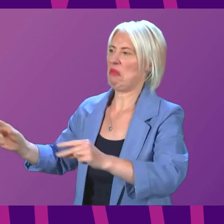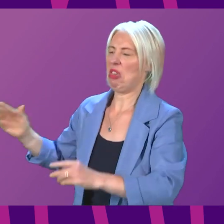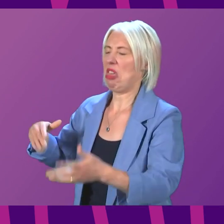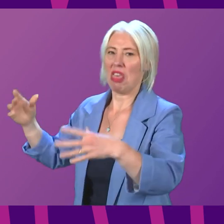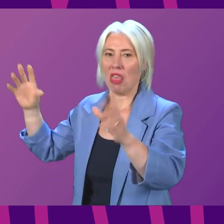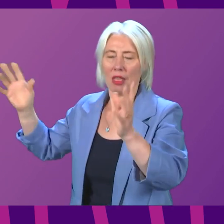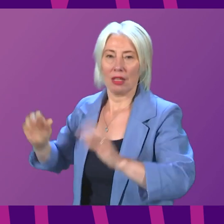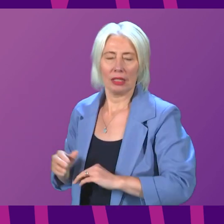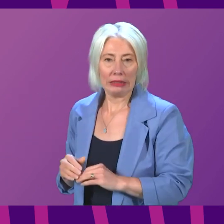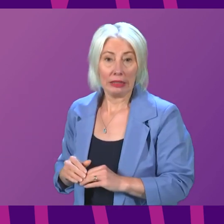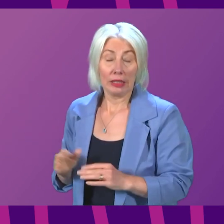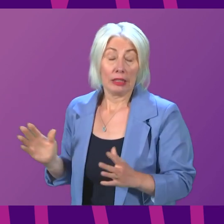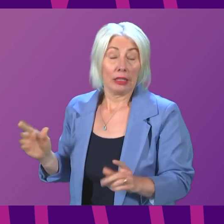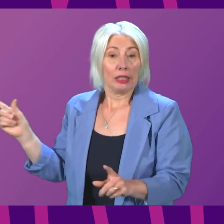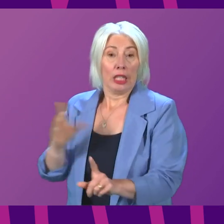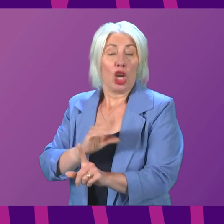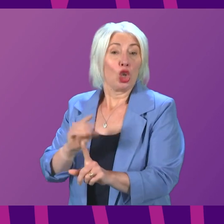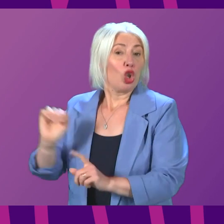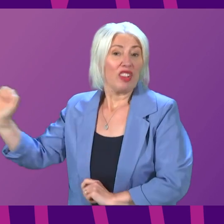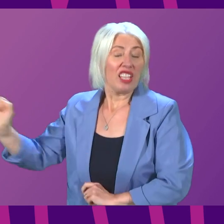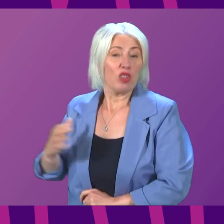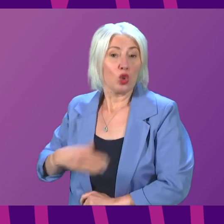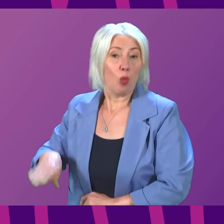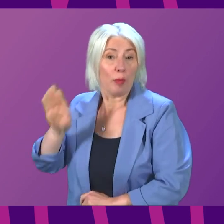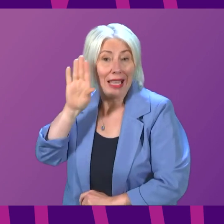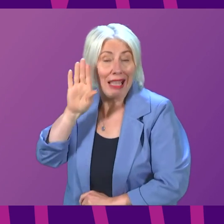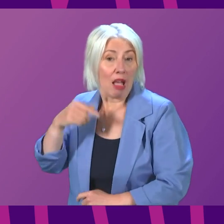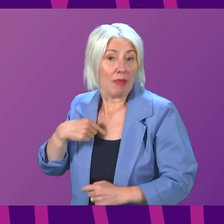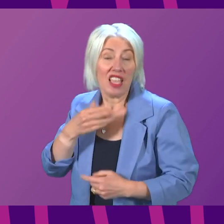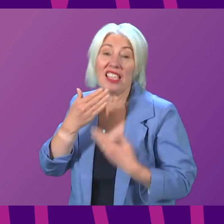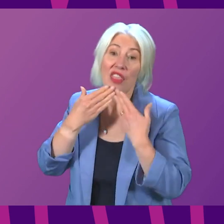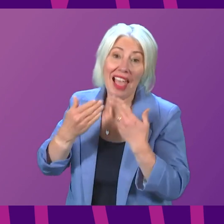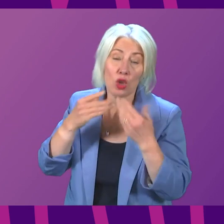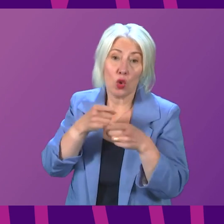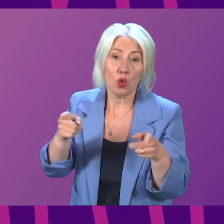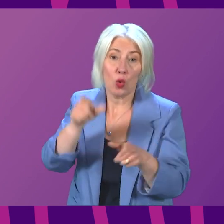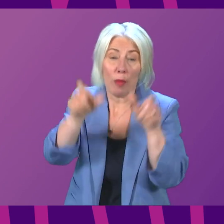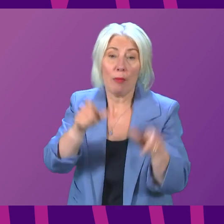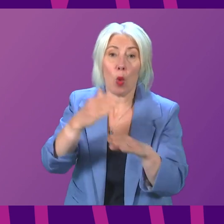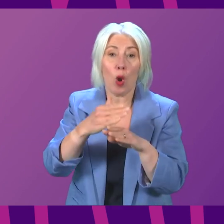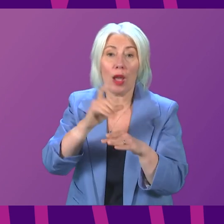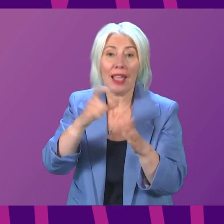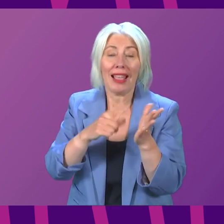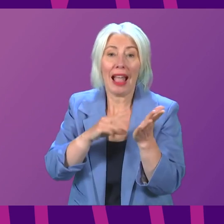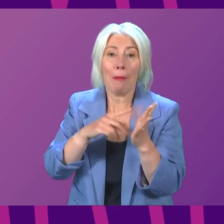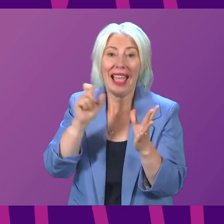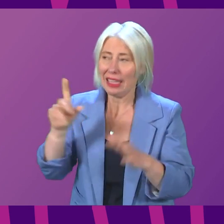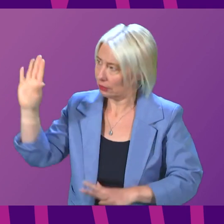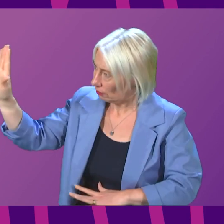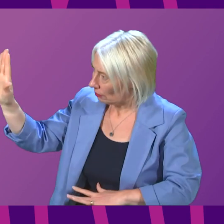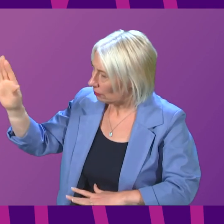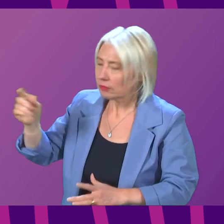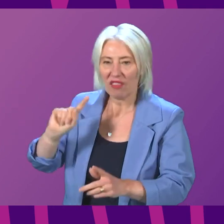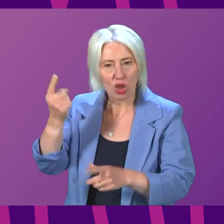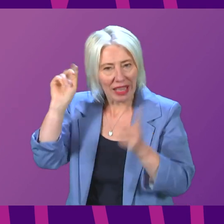might not want to thank them. President Officer, the Conservatives clearly do not want to hear me thank those who work on the Calmac services. Members, we will hear the First